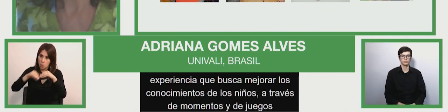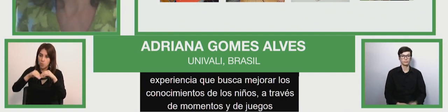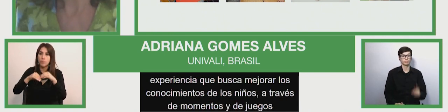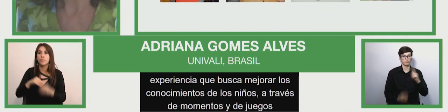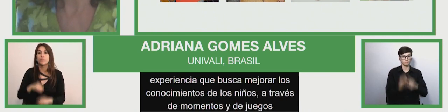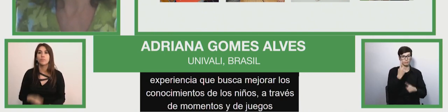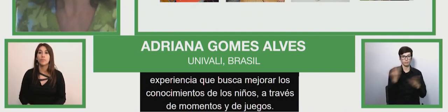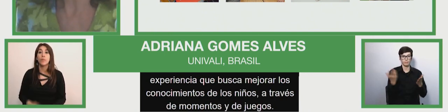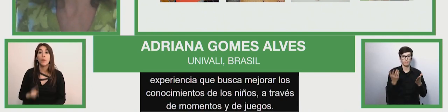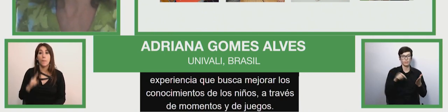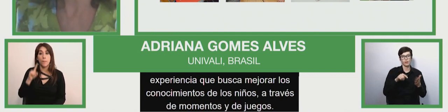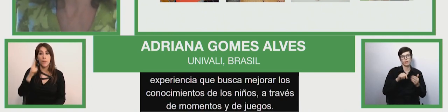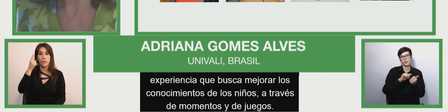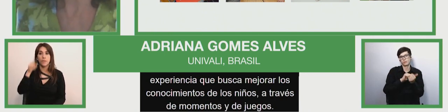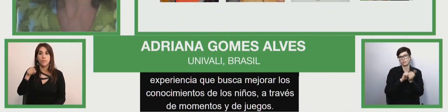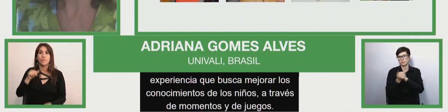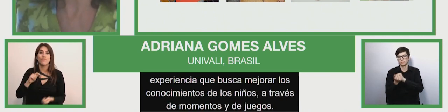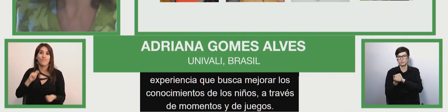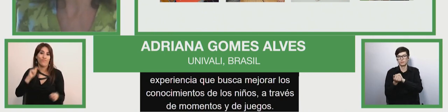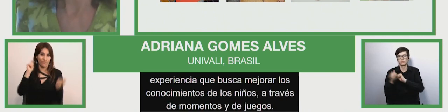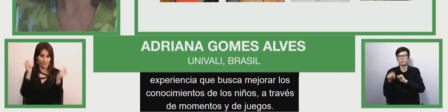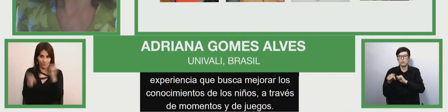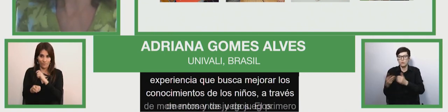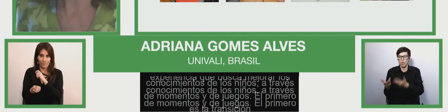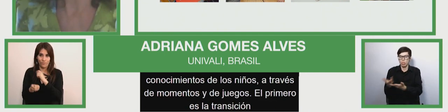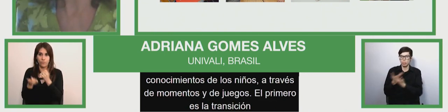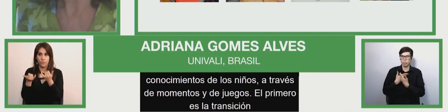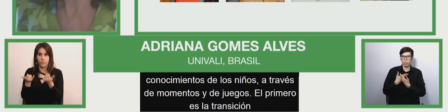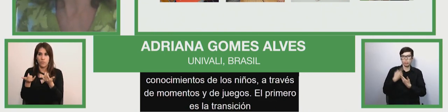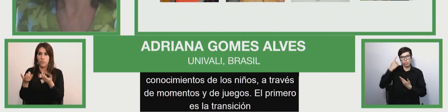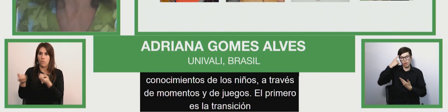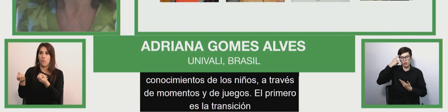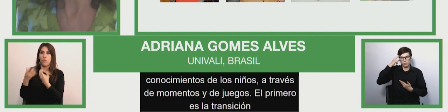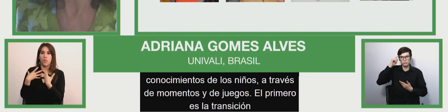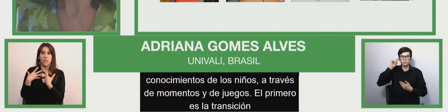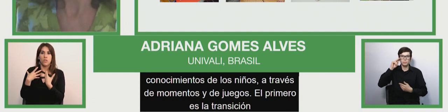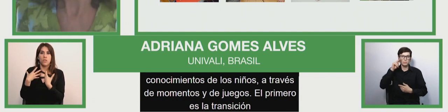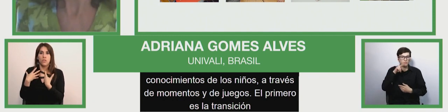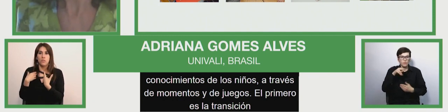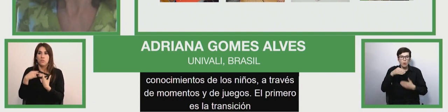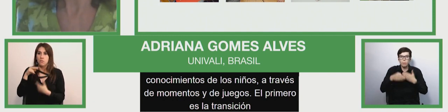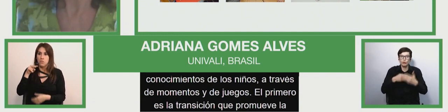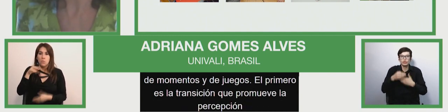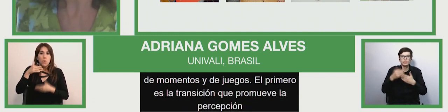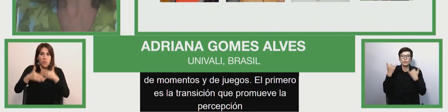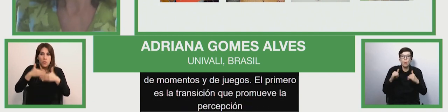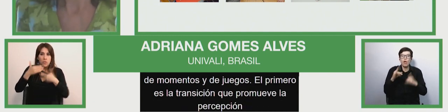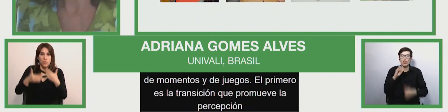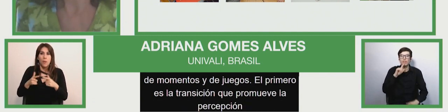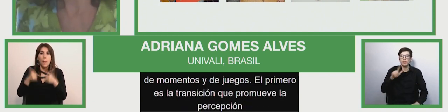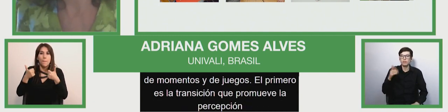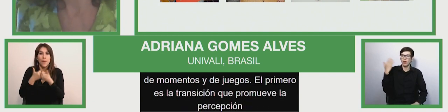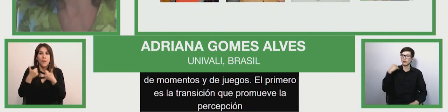moments of leisure and reflection about games the first is transposition it promotes the